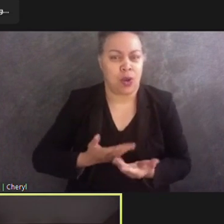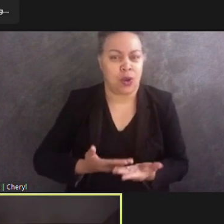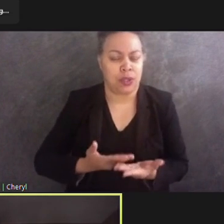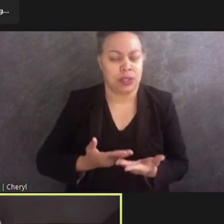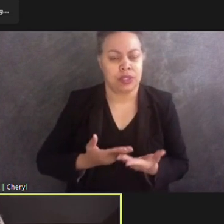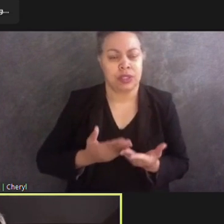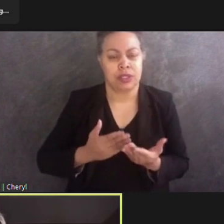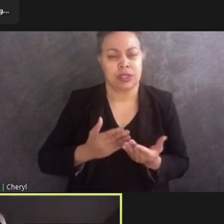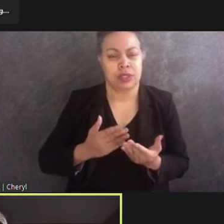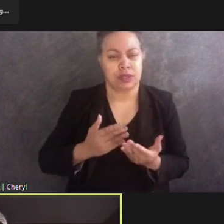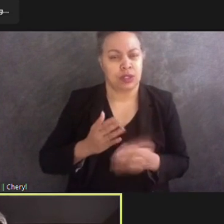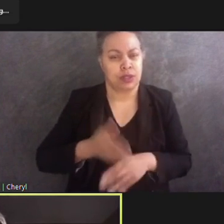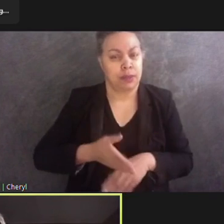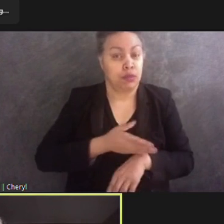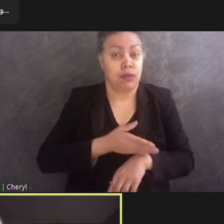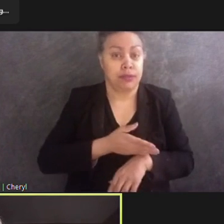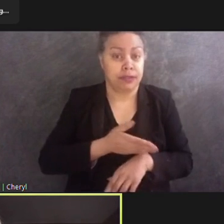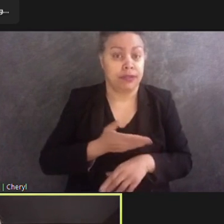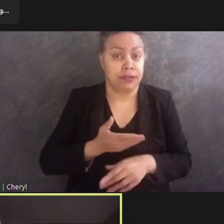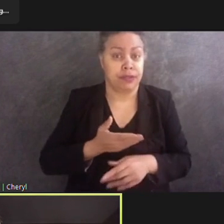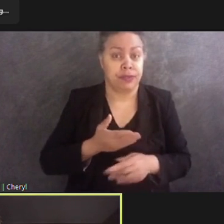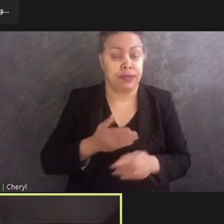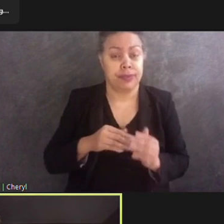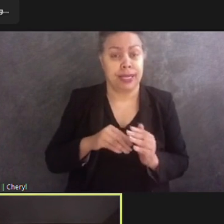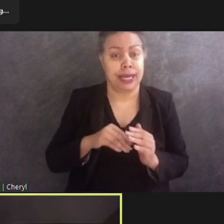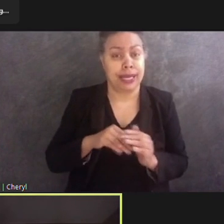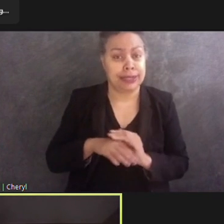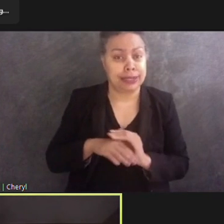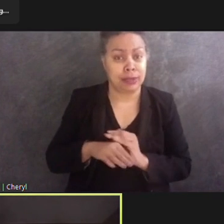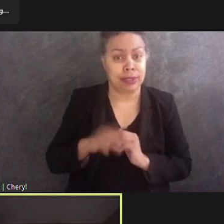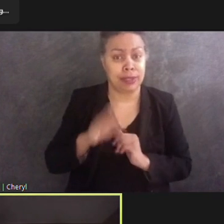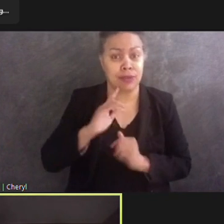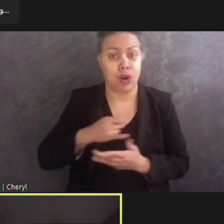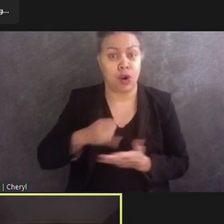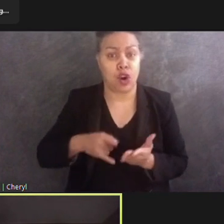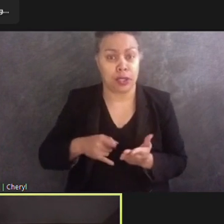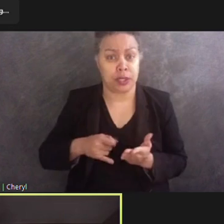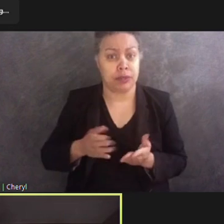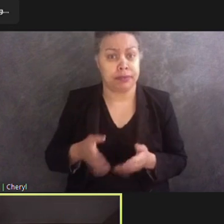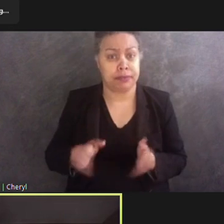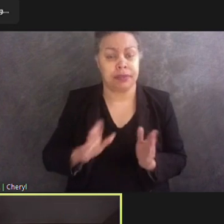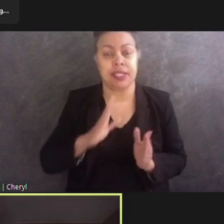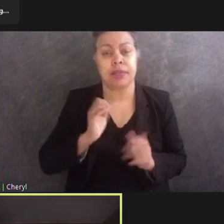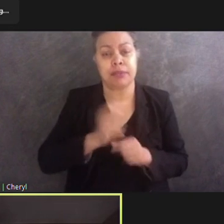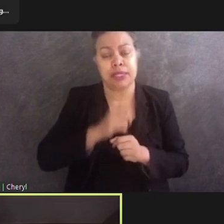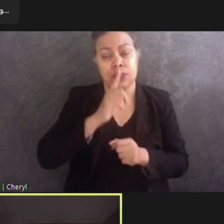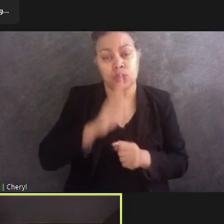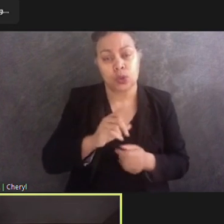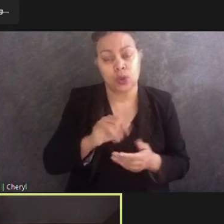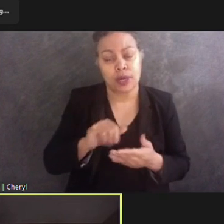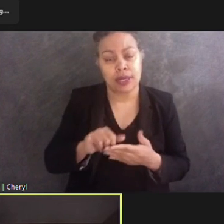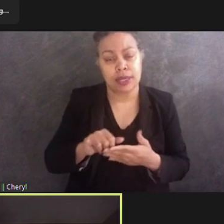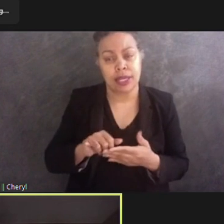improve accessibility within art and ensuring that all art also